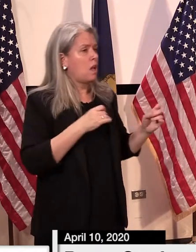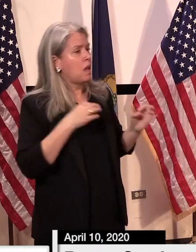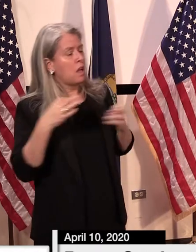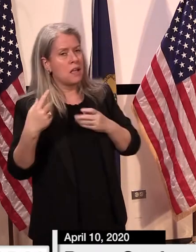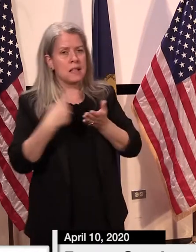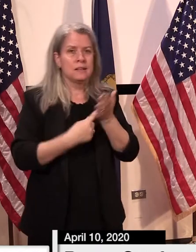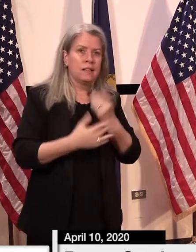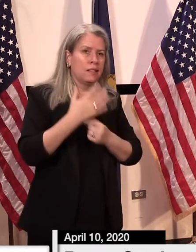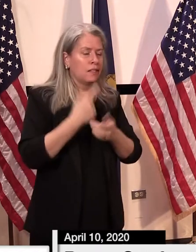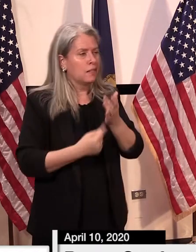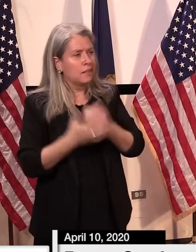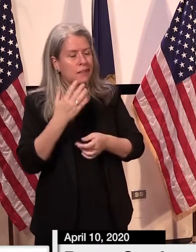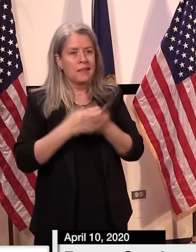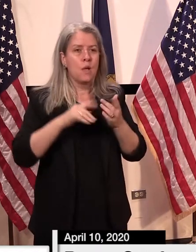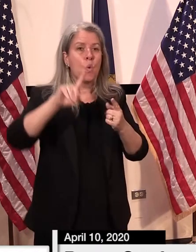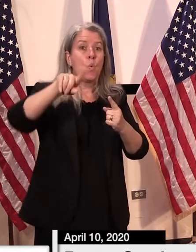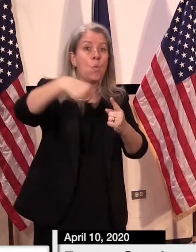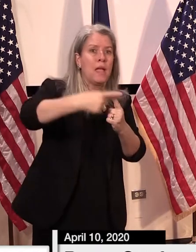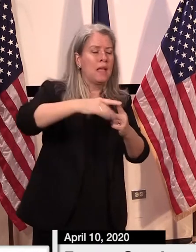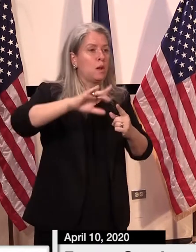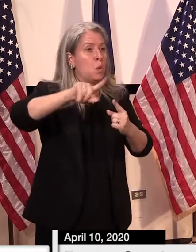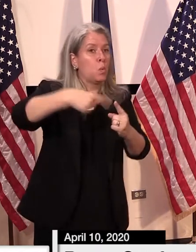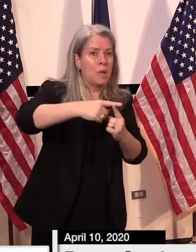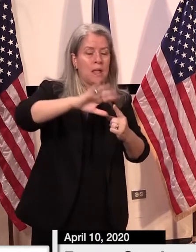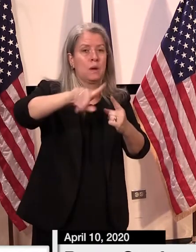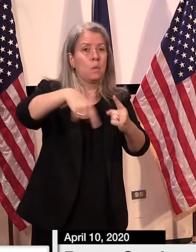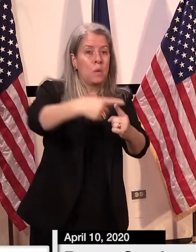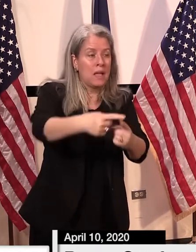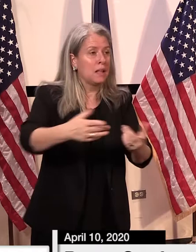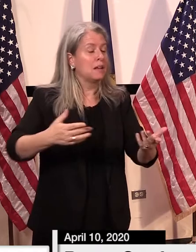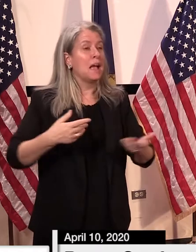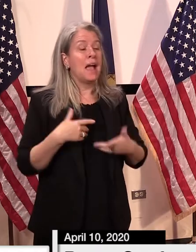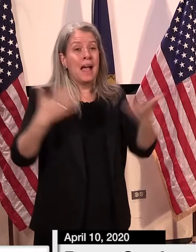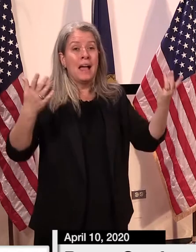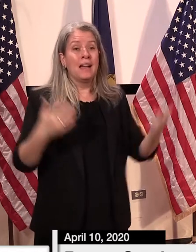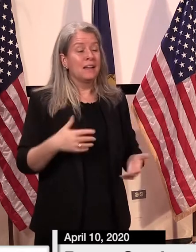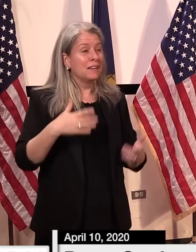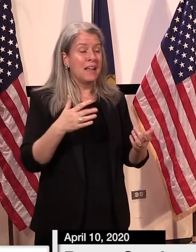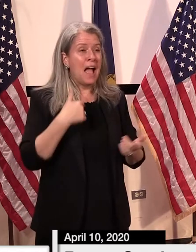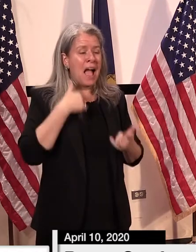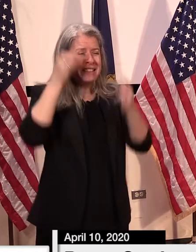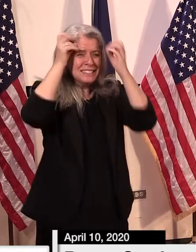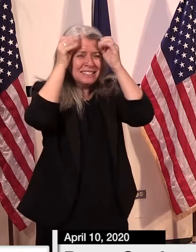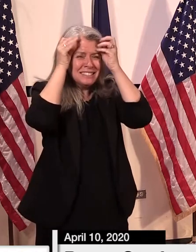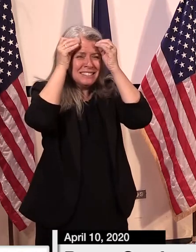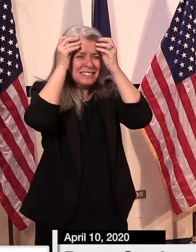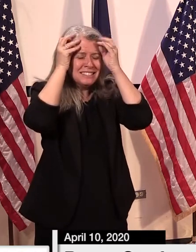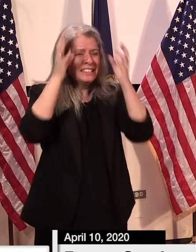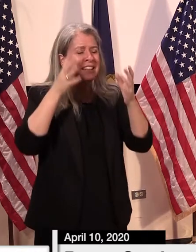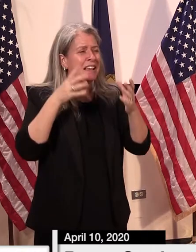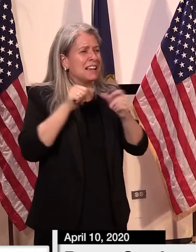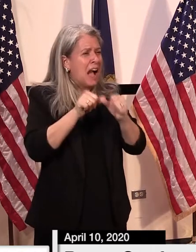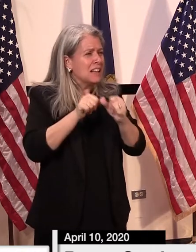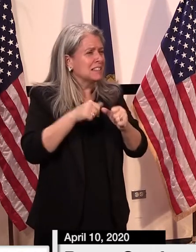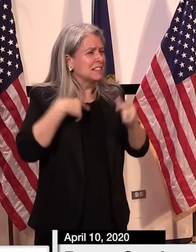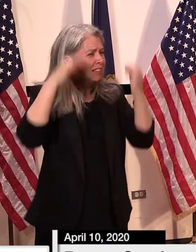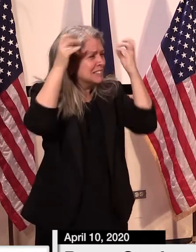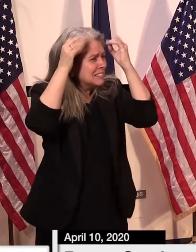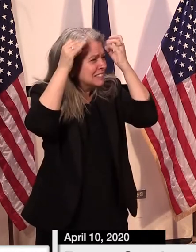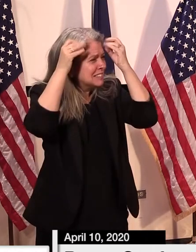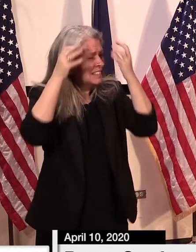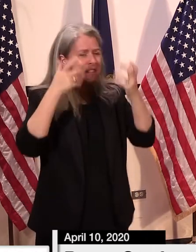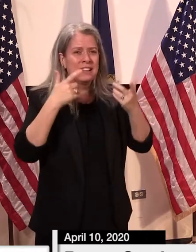wondered when, when do we start thinking about it? I think about this, uh, almost every hour of every day. Uh, how are we going to